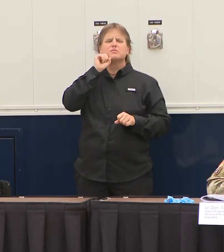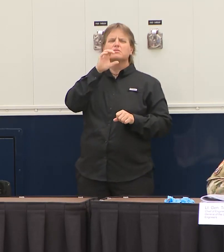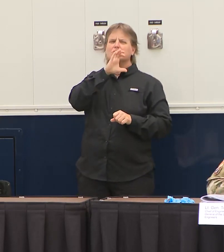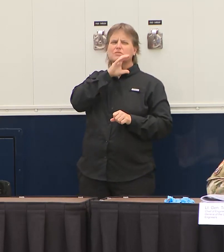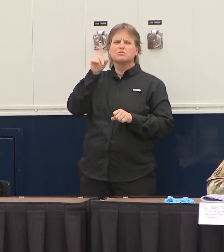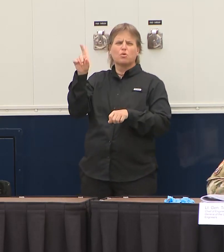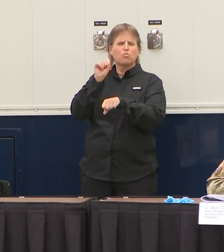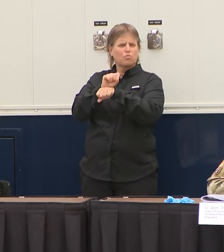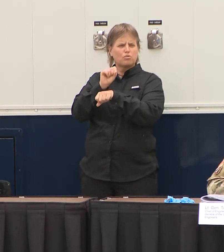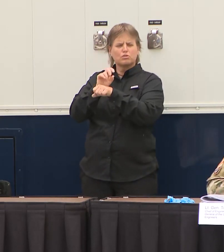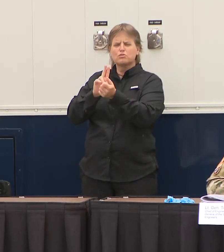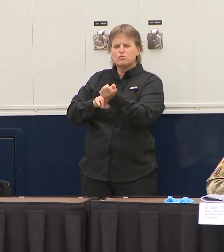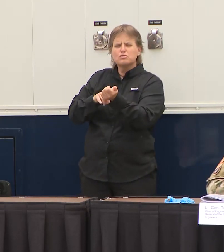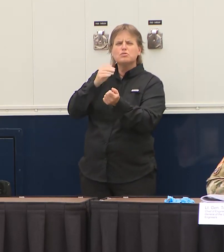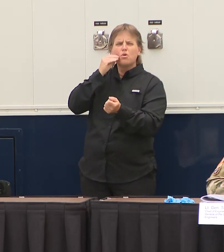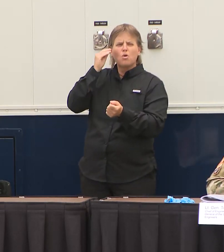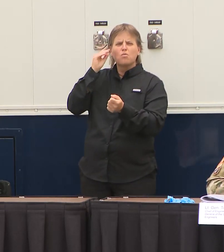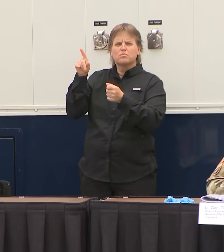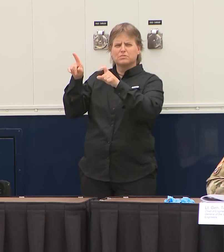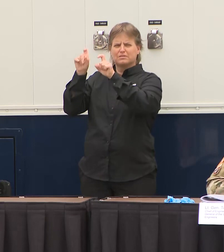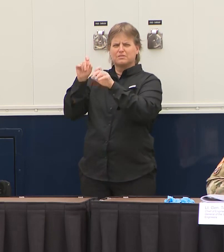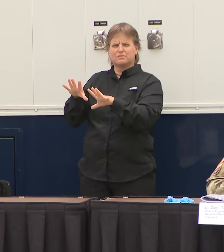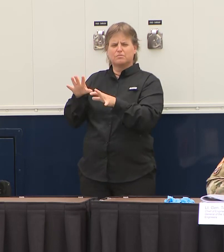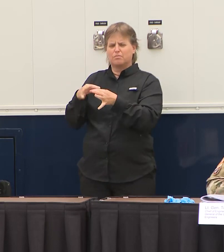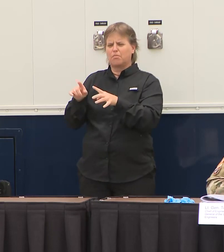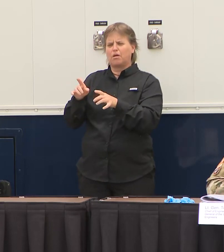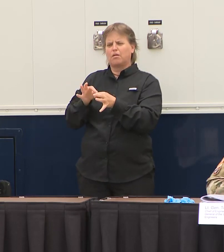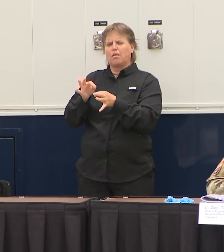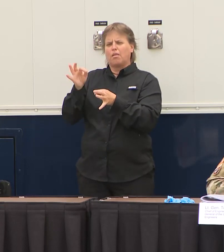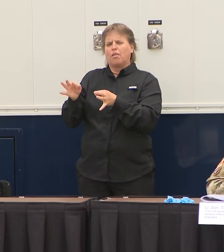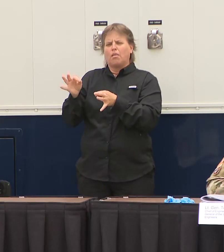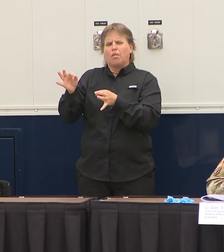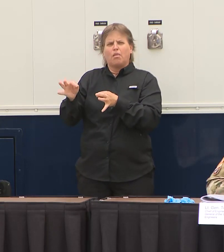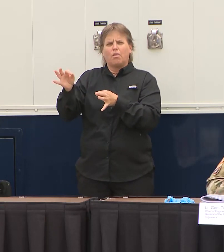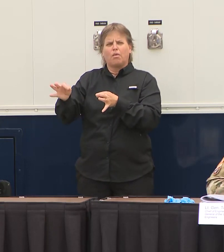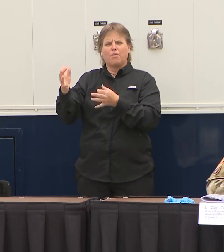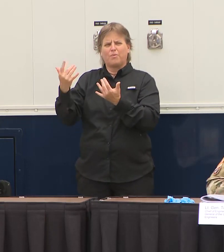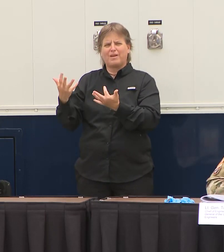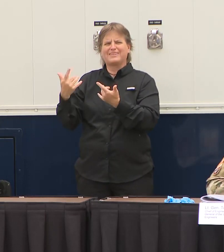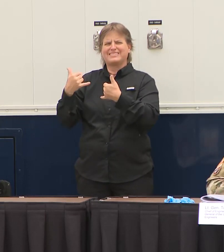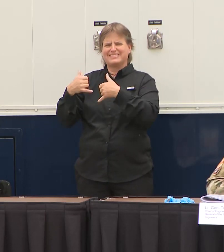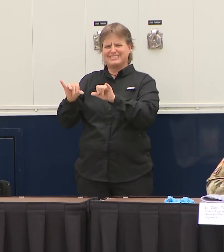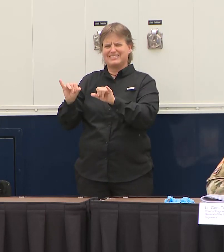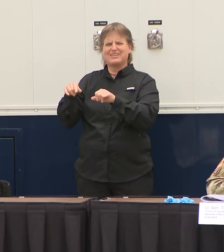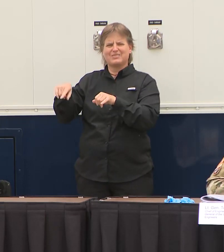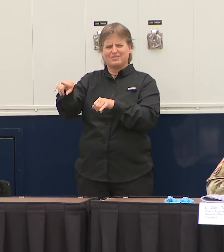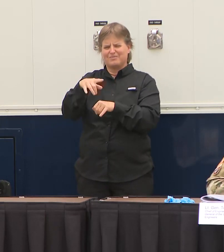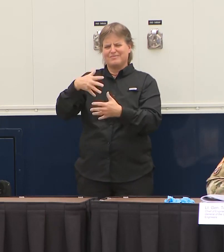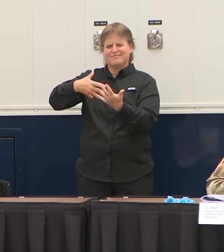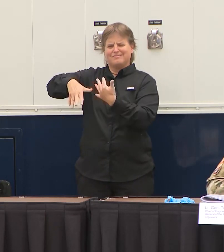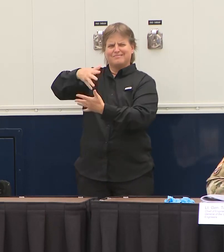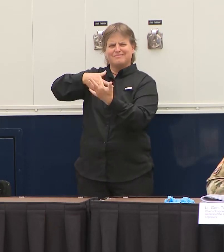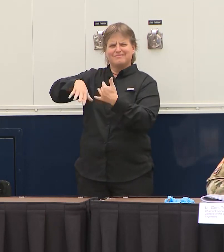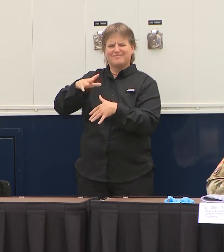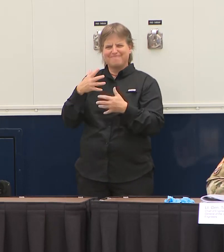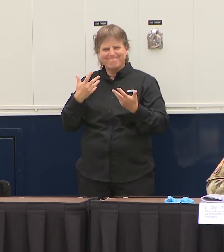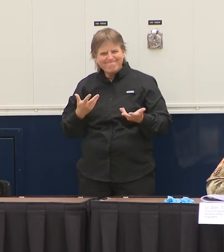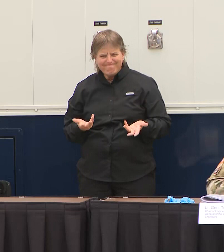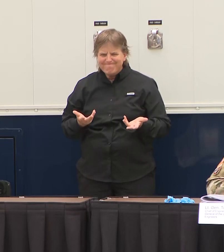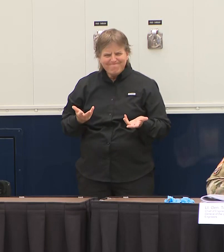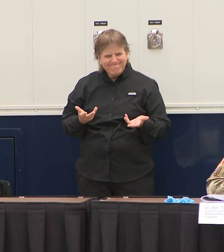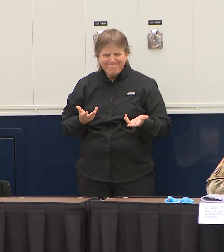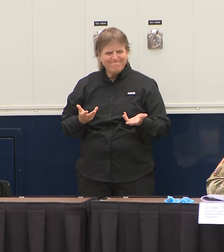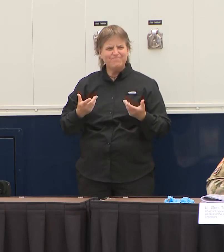and they test you but they don't have results well are they going to put you back in the nursing home they got to keep you in the hospital so understanding who is